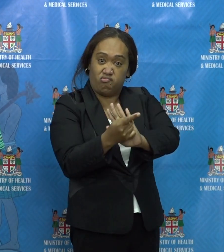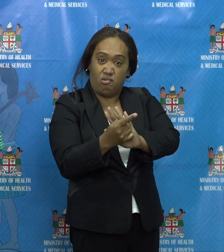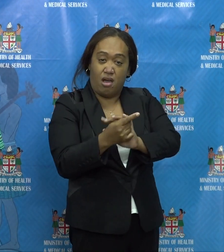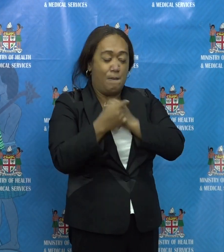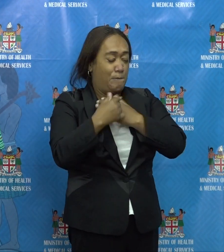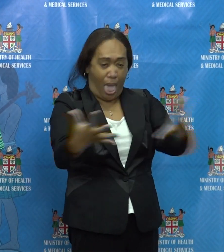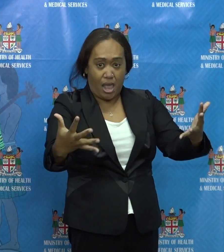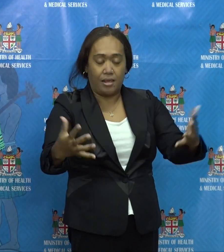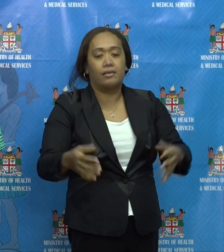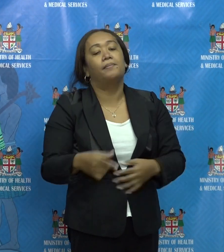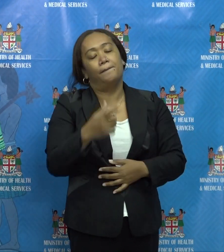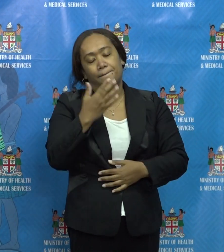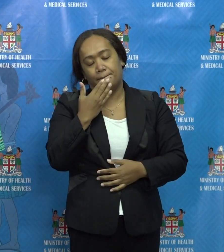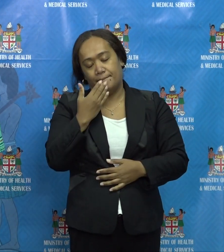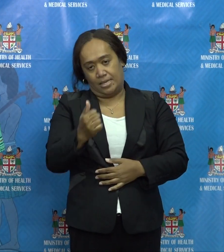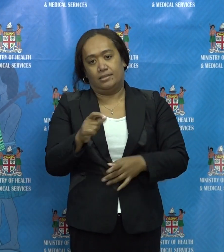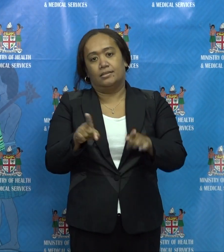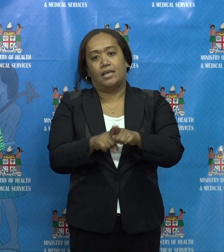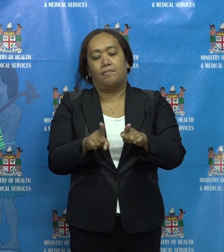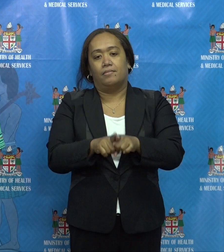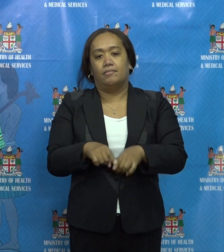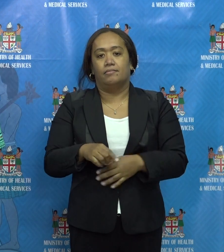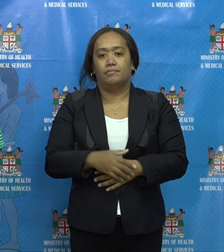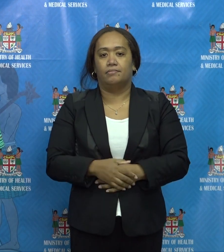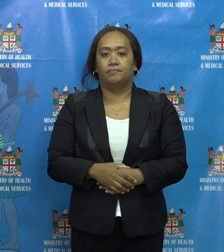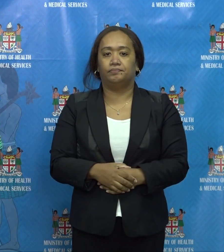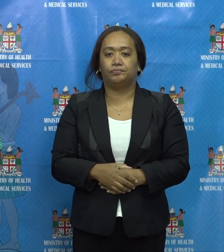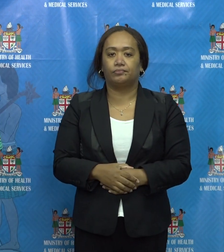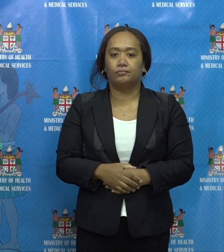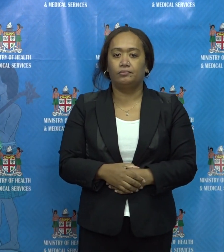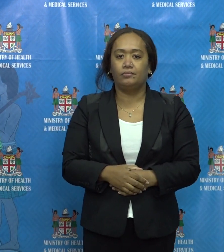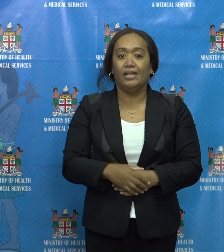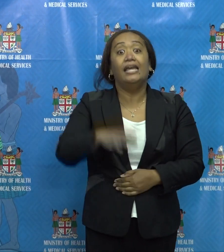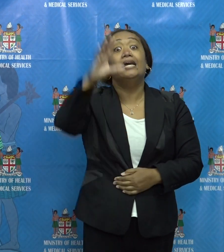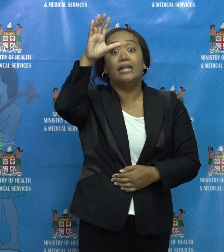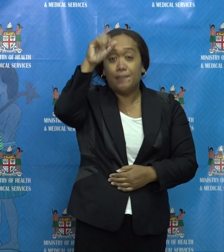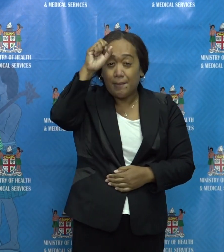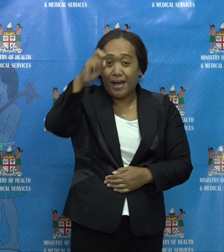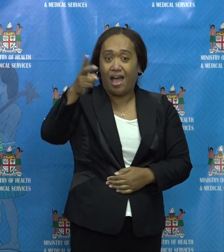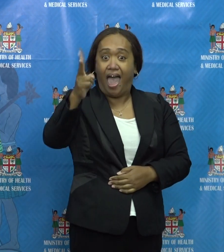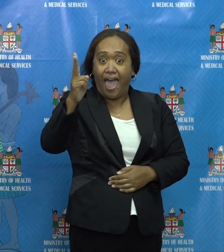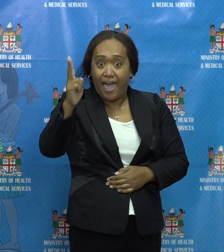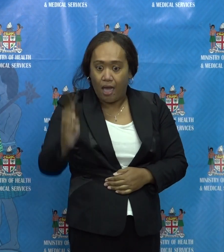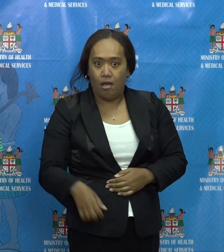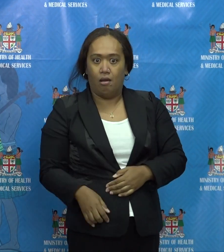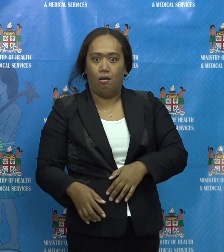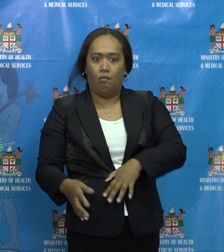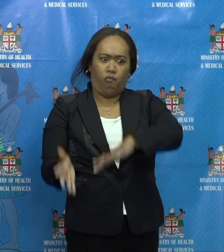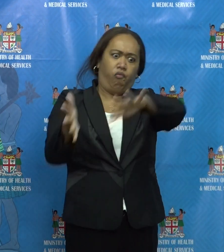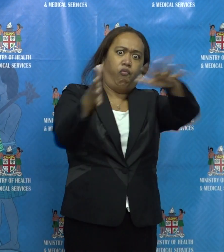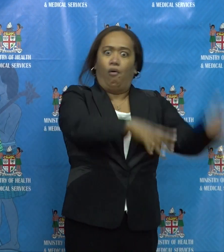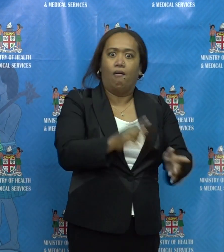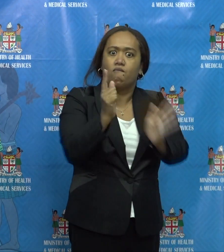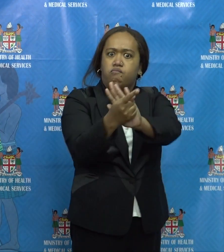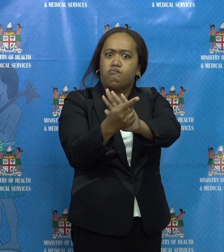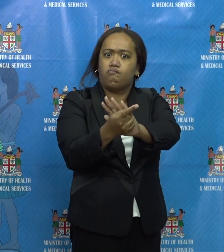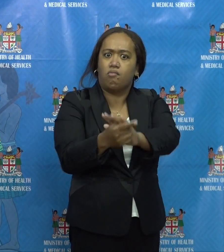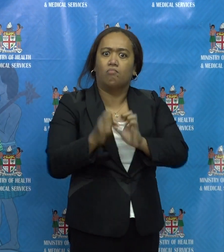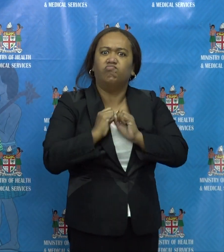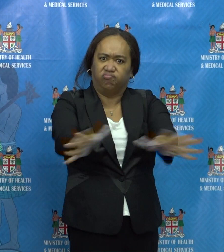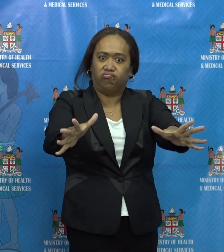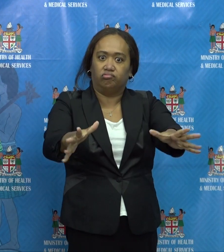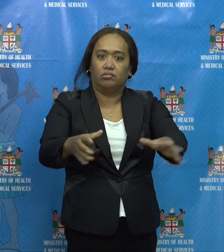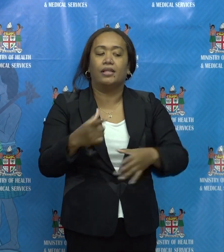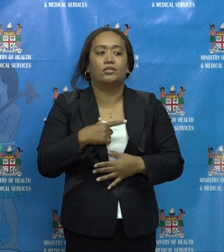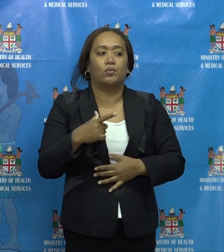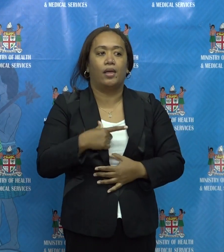That was not all because of the variant. The resurgence occurred because infected people freely mingled